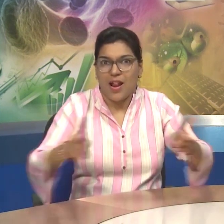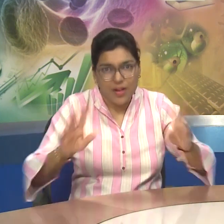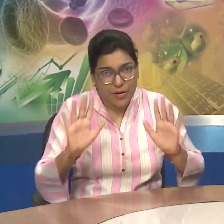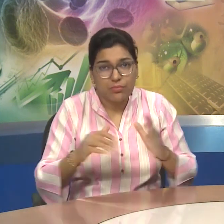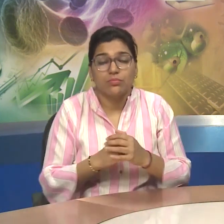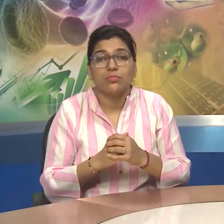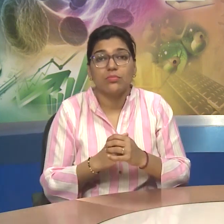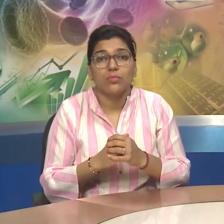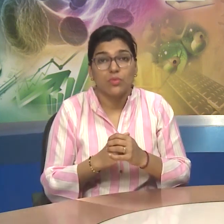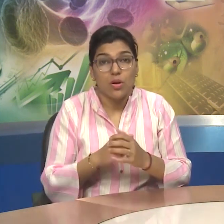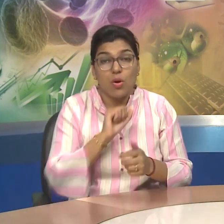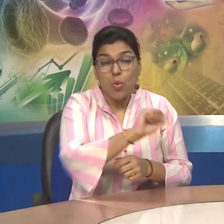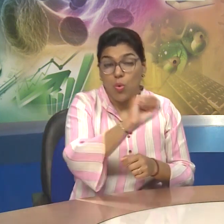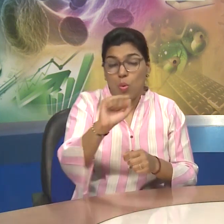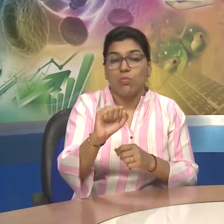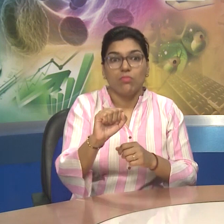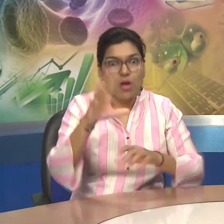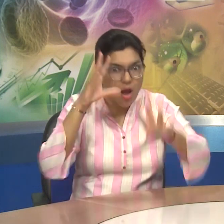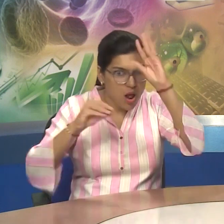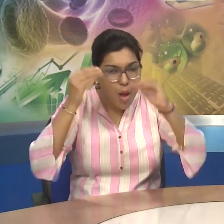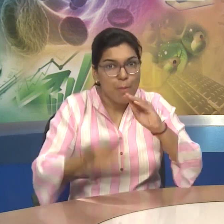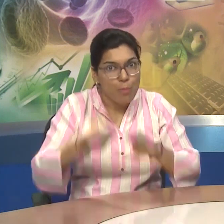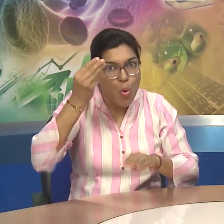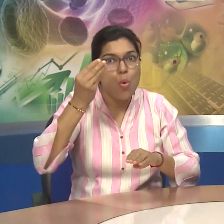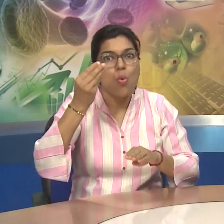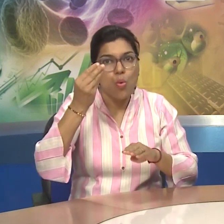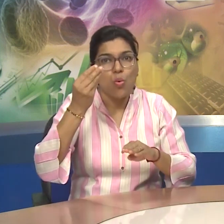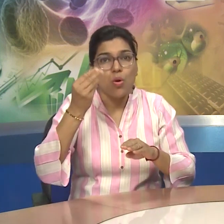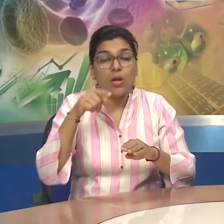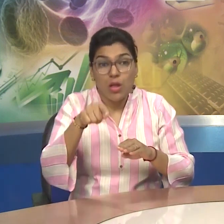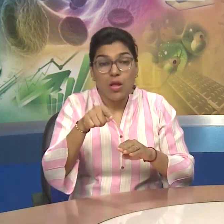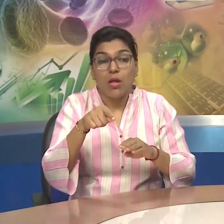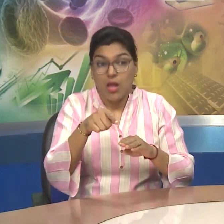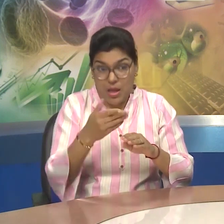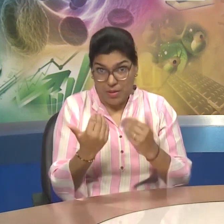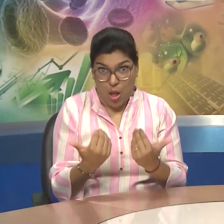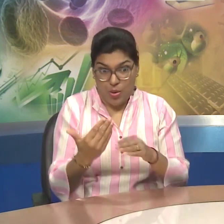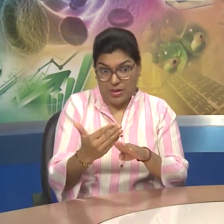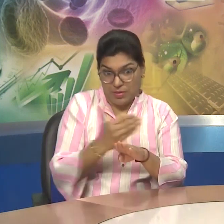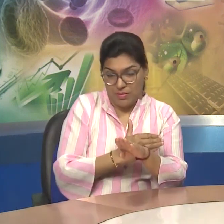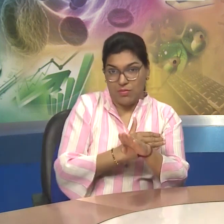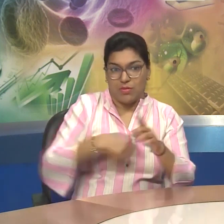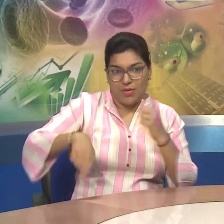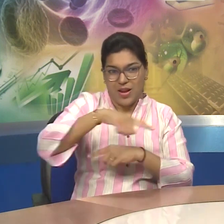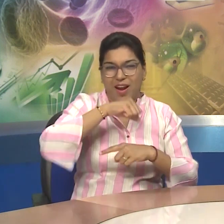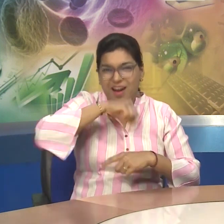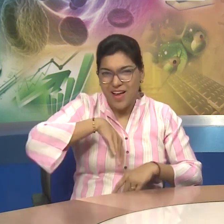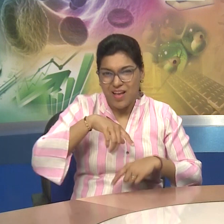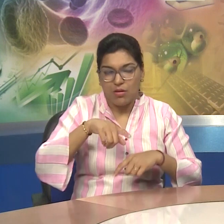They need to acquire skill of